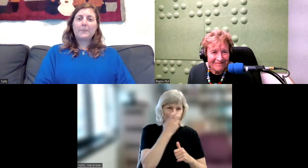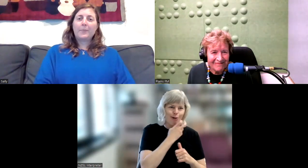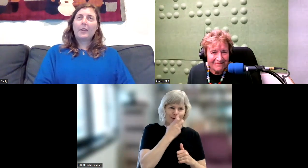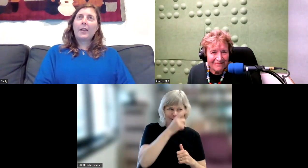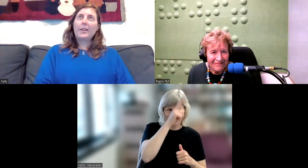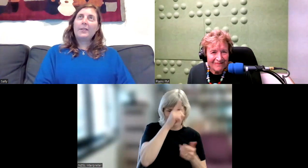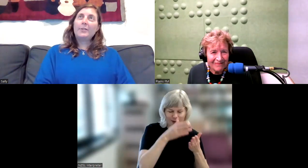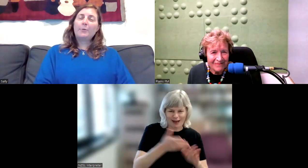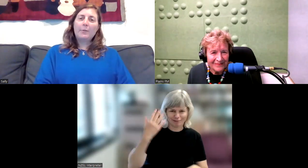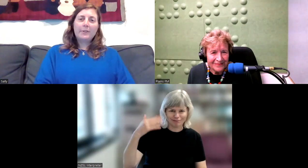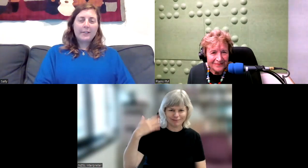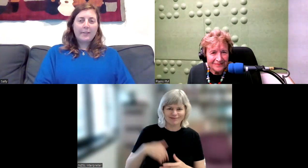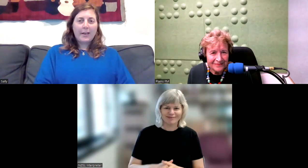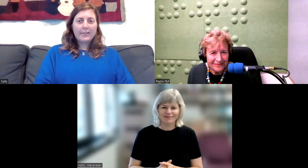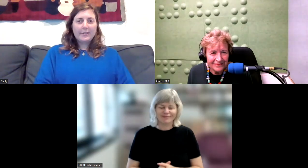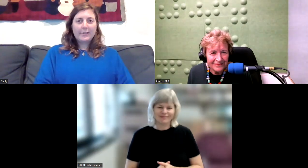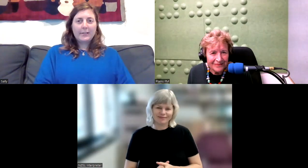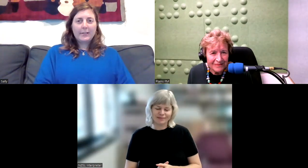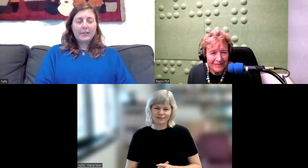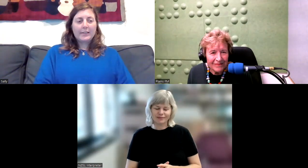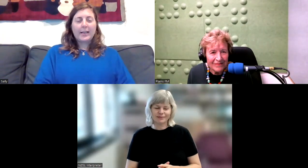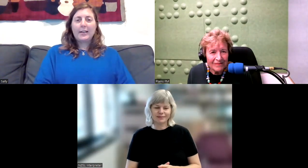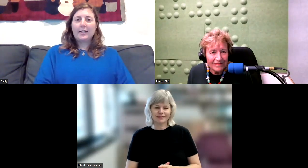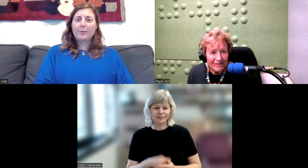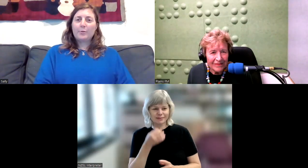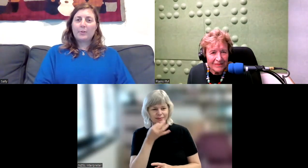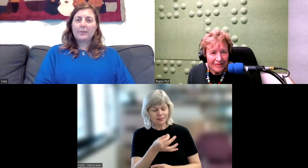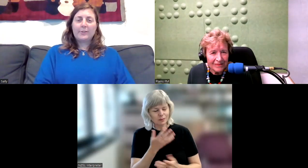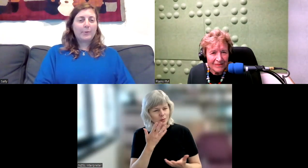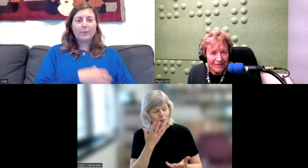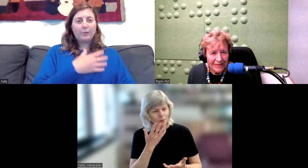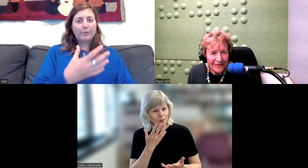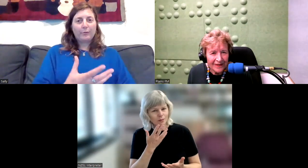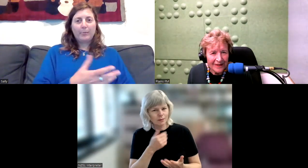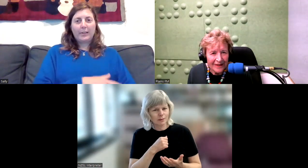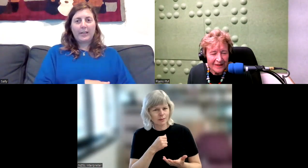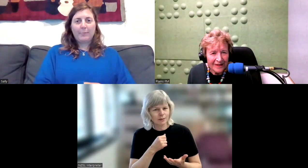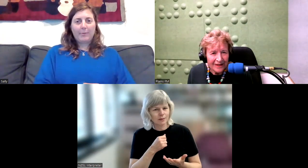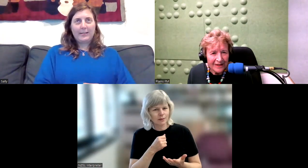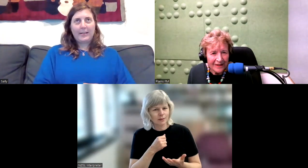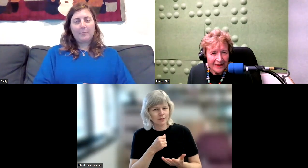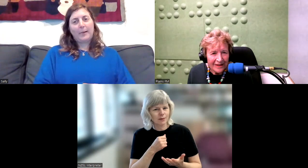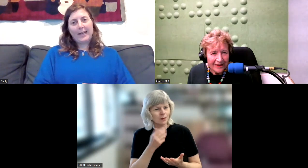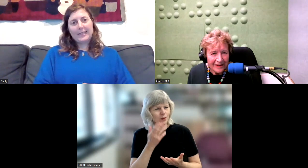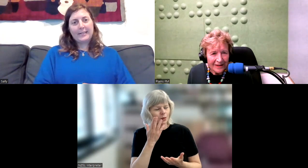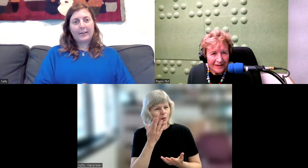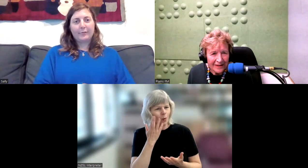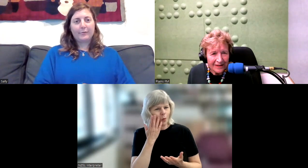And when was it that sign language was, I suppose, formally implemented in place of